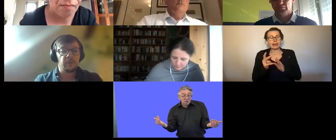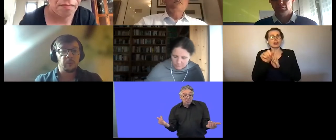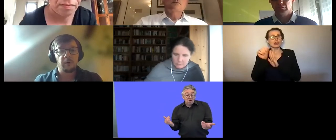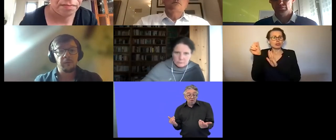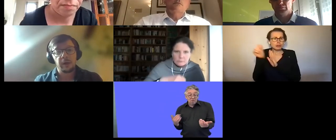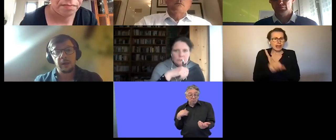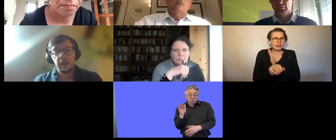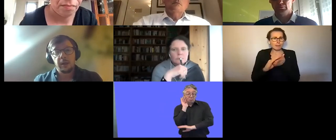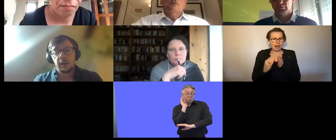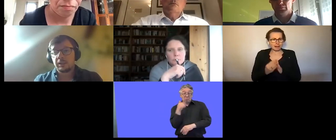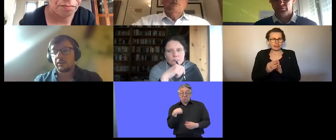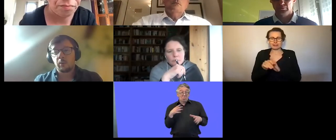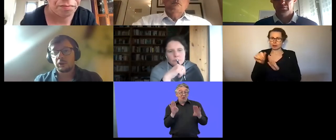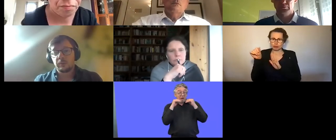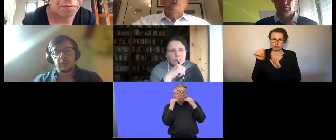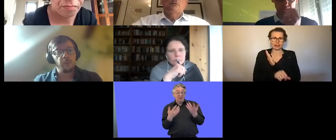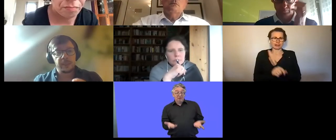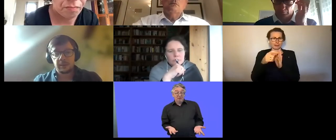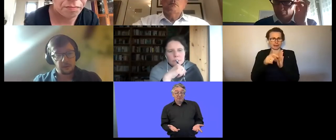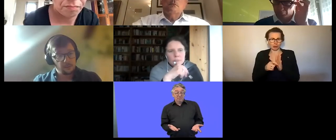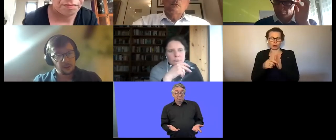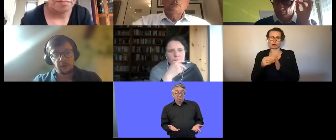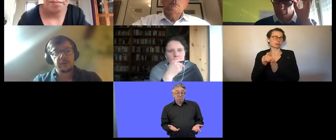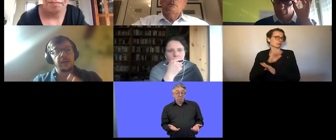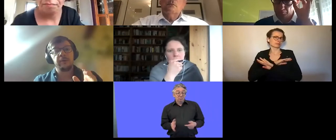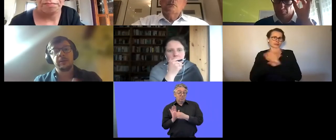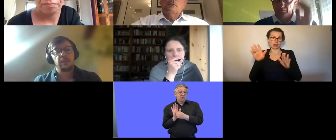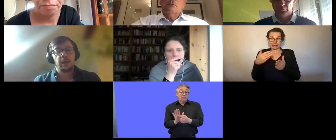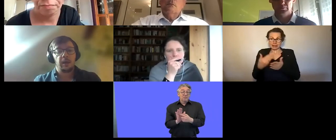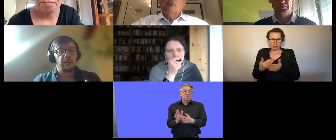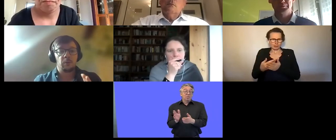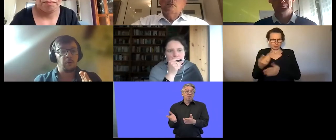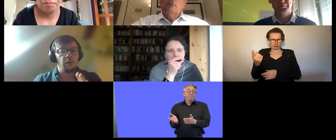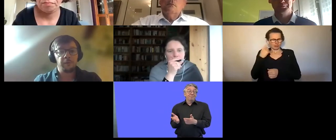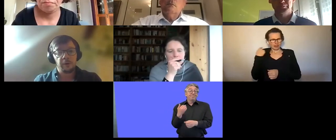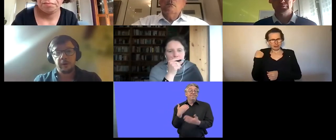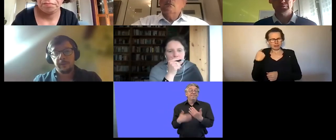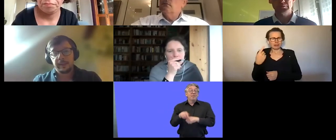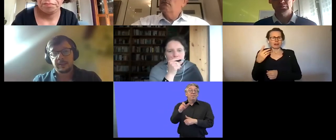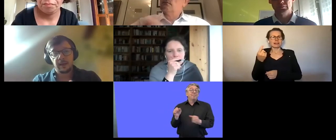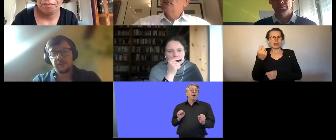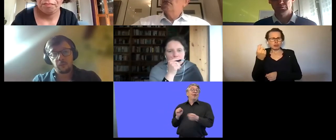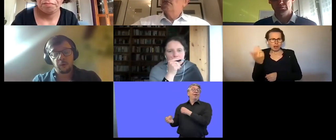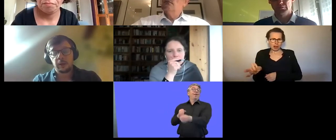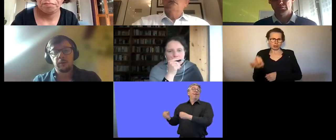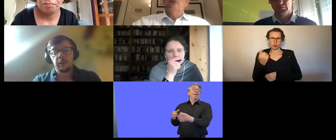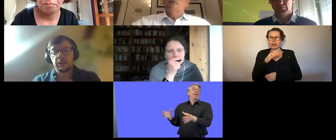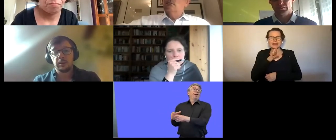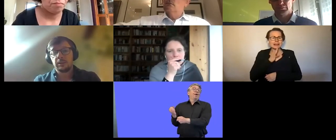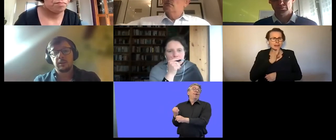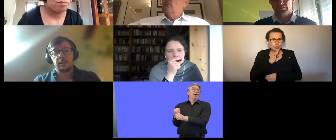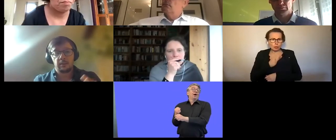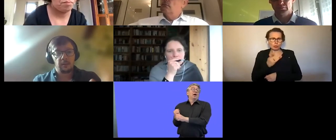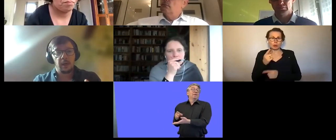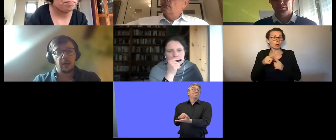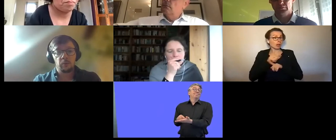with everywhere of uh shelter workshops that don't pay enough salaries uh that don't offer safe working conditions